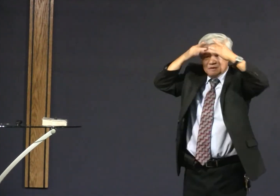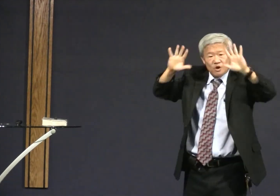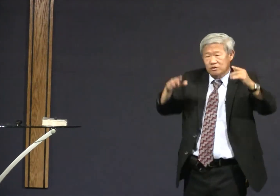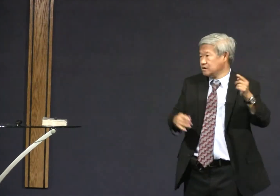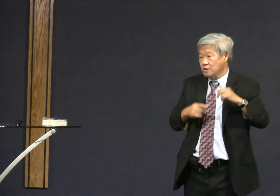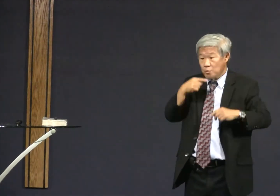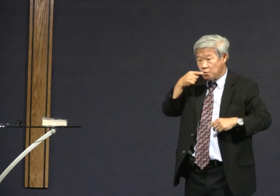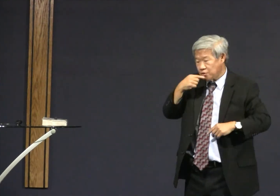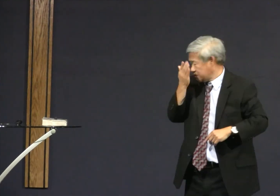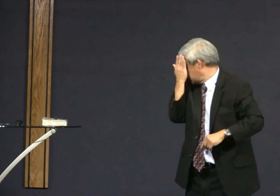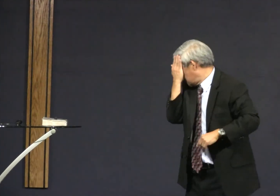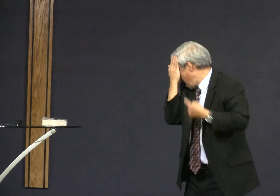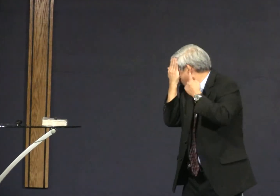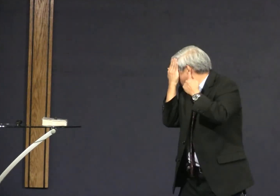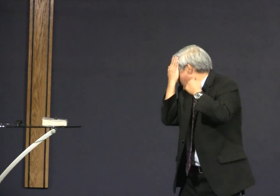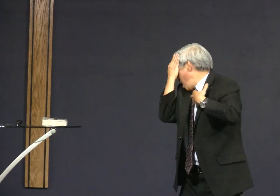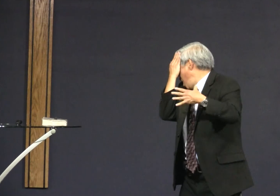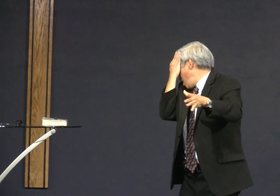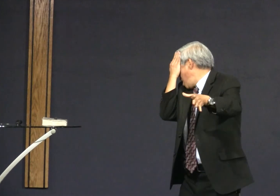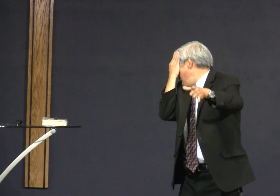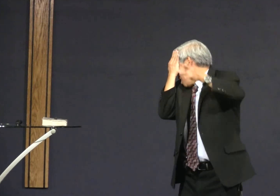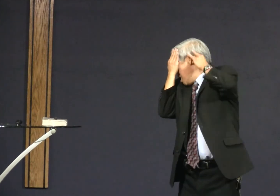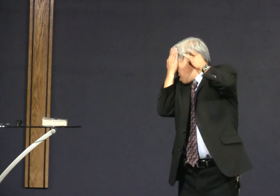and the kids say mommy I want to be like that